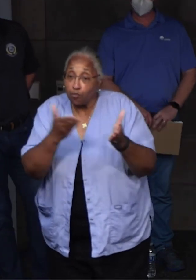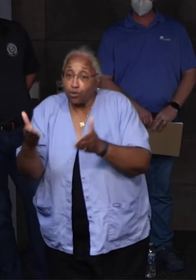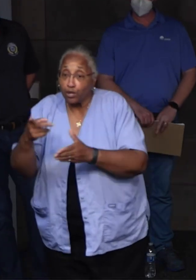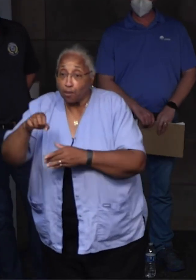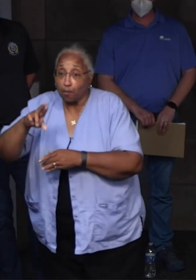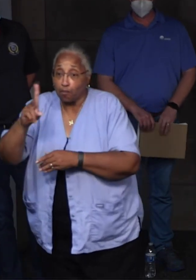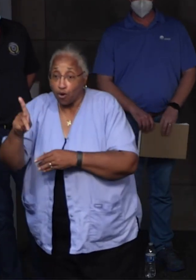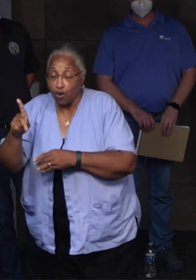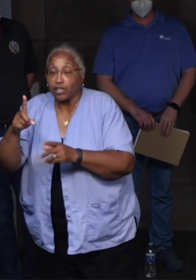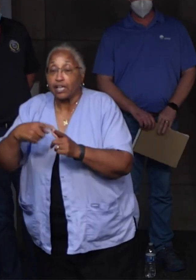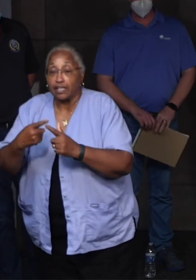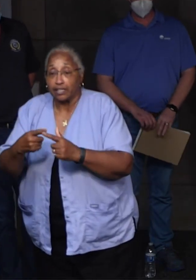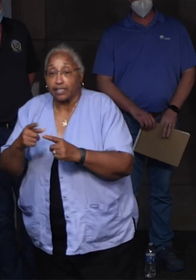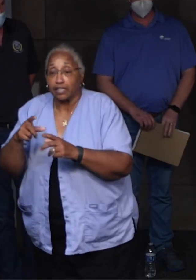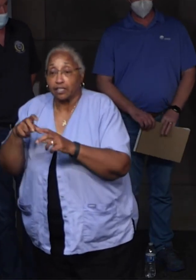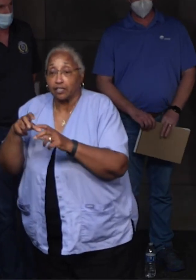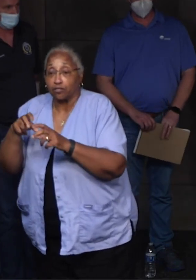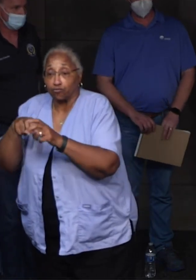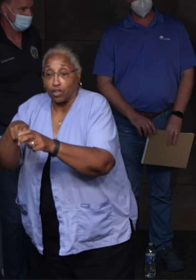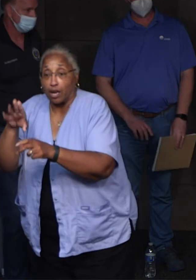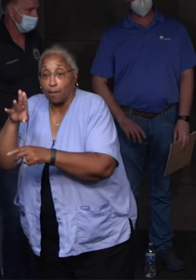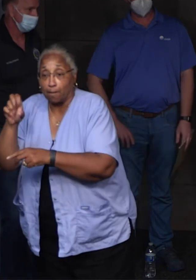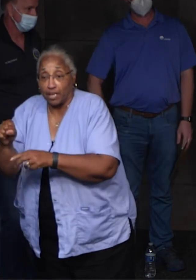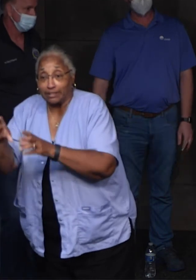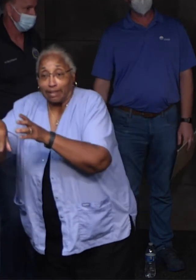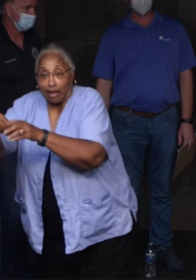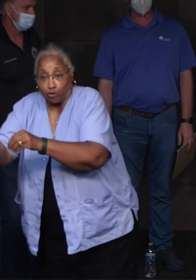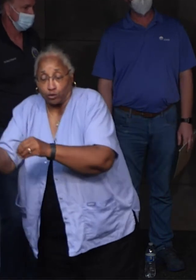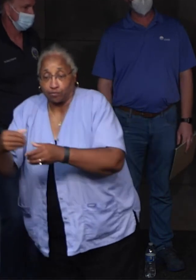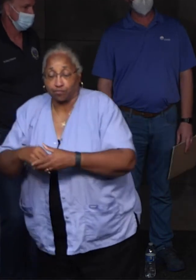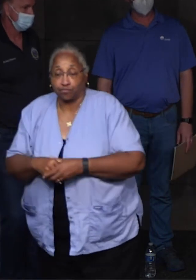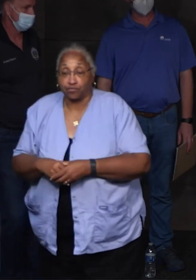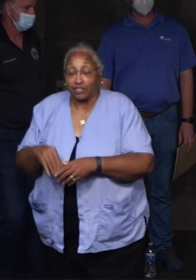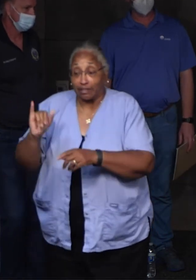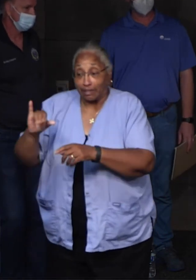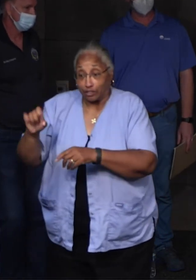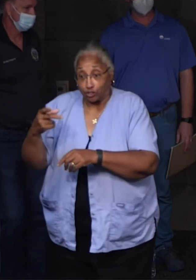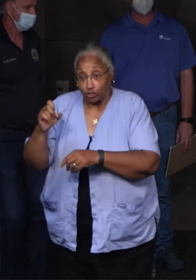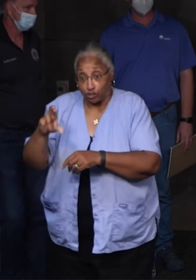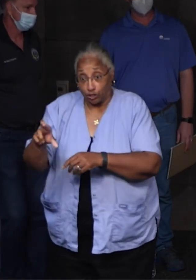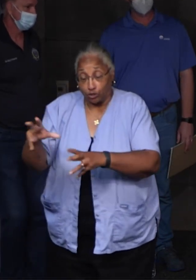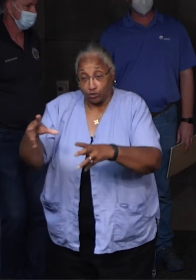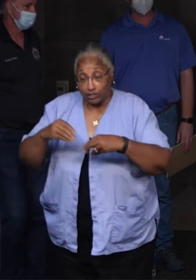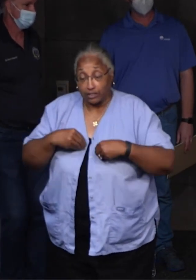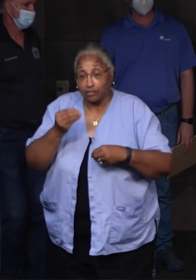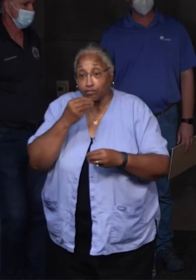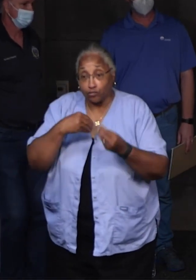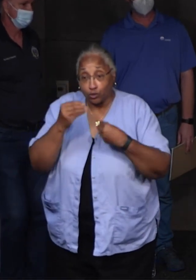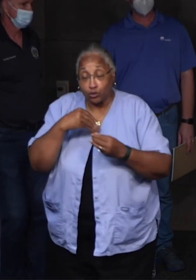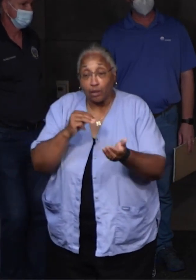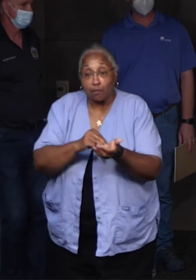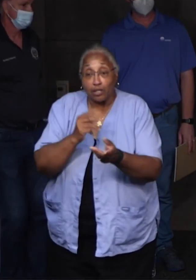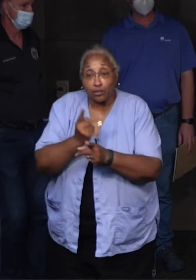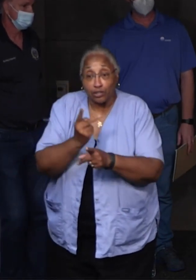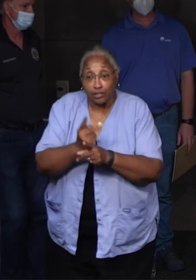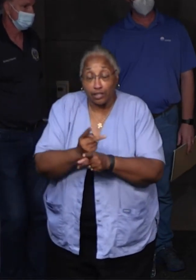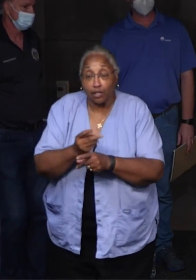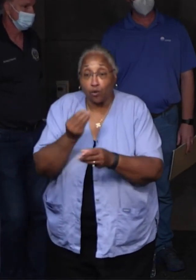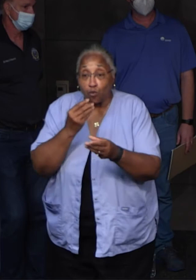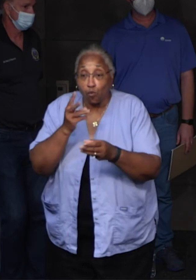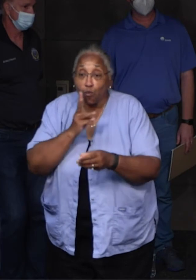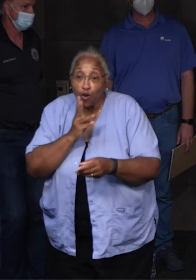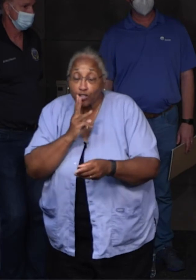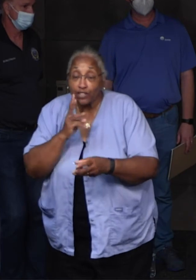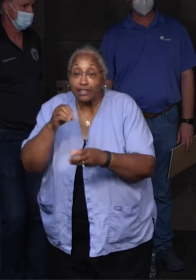be able to put you on a bus out of the area. In that shelter, you'll receive food, medical care, water, and you'll be in the air